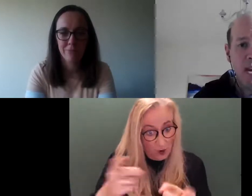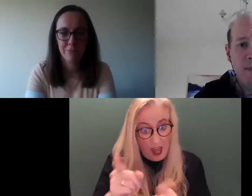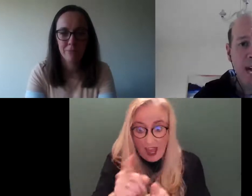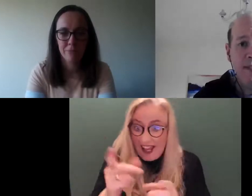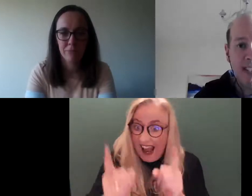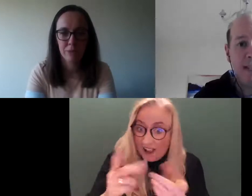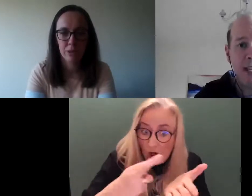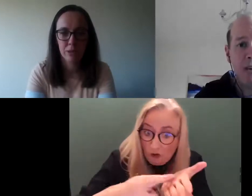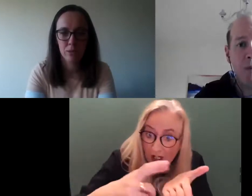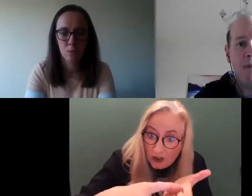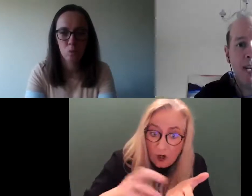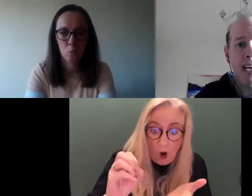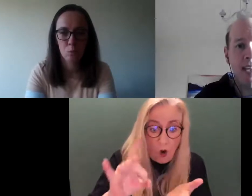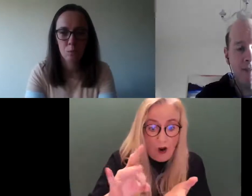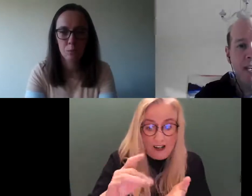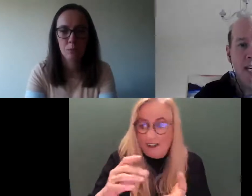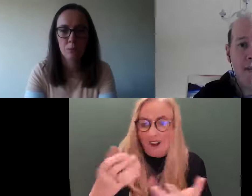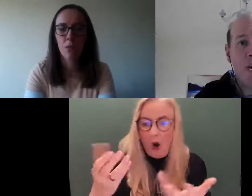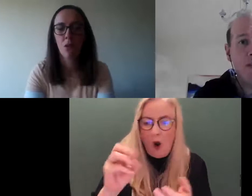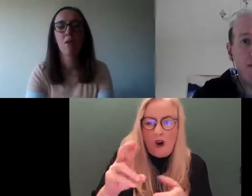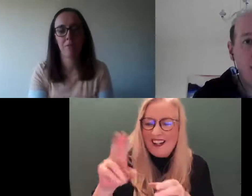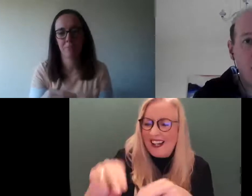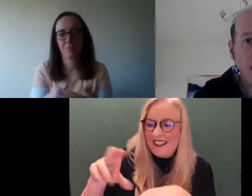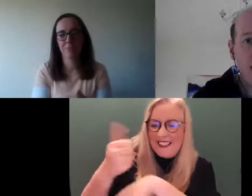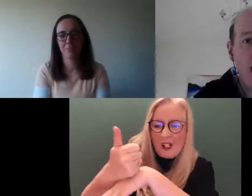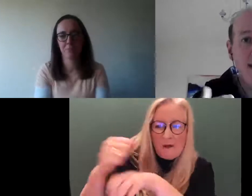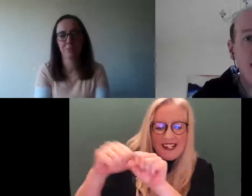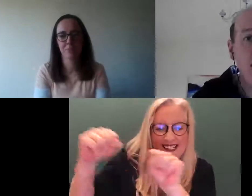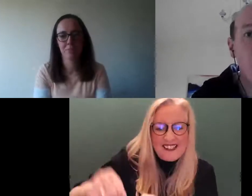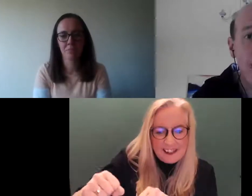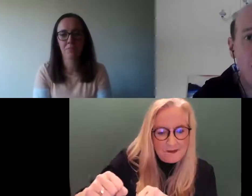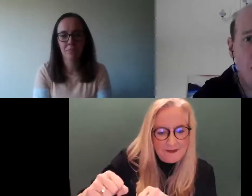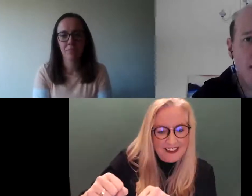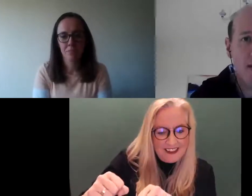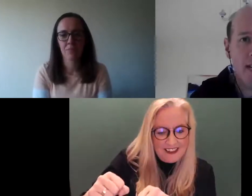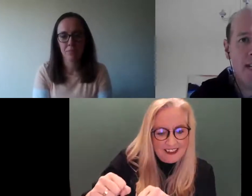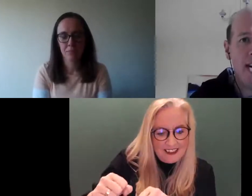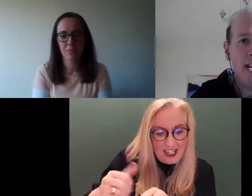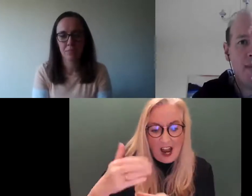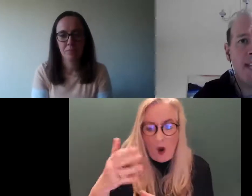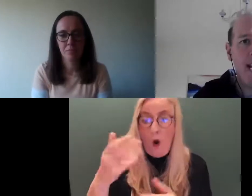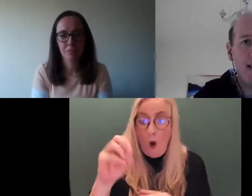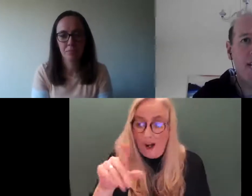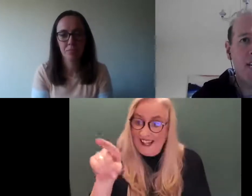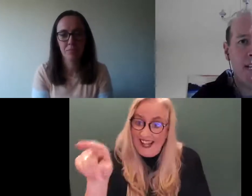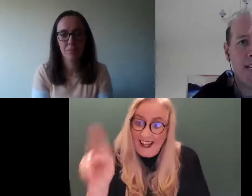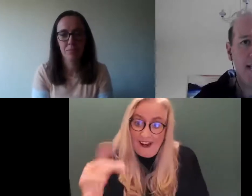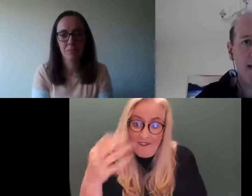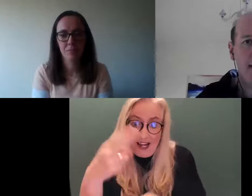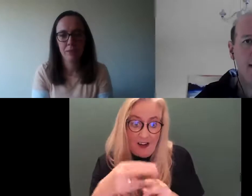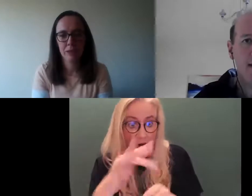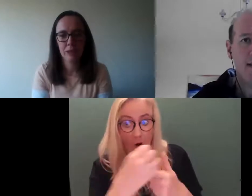they'd just have a system set up whereby they can maybe learn from the other services as to how they do it and implement that here.